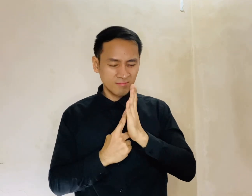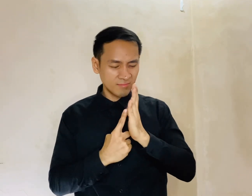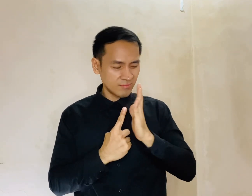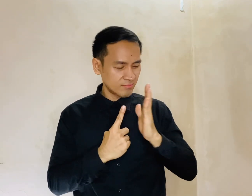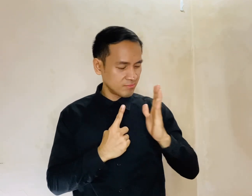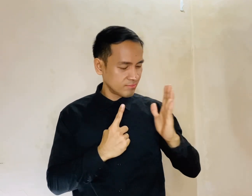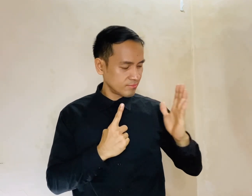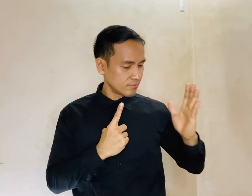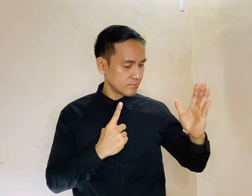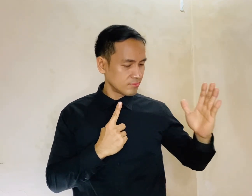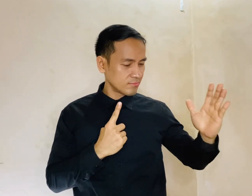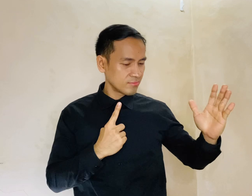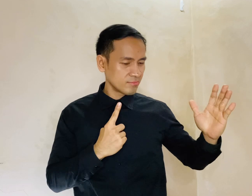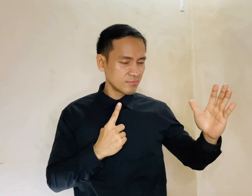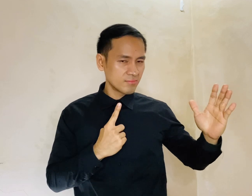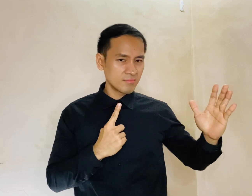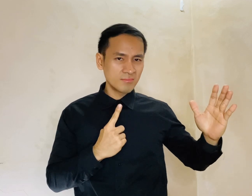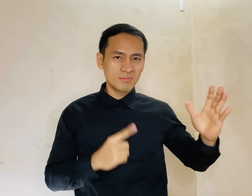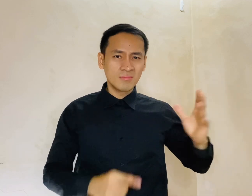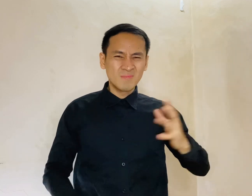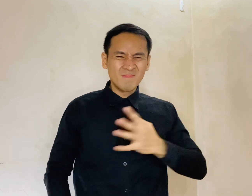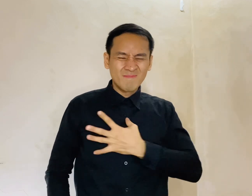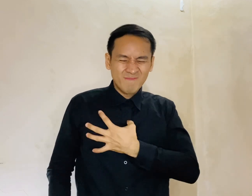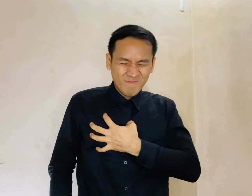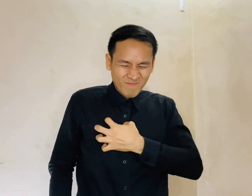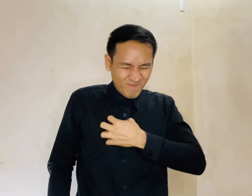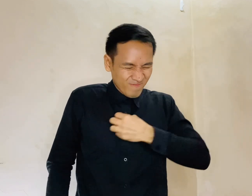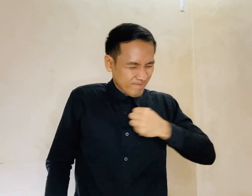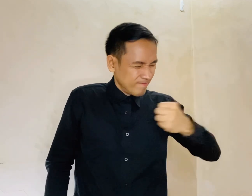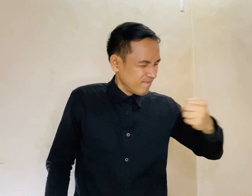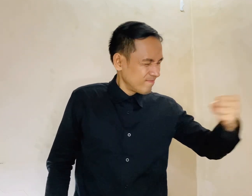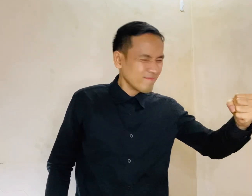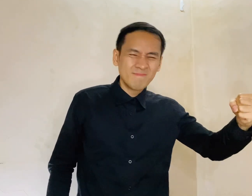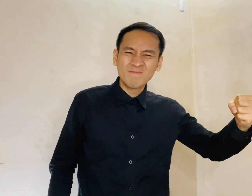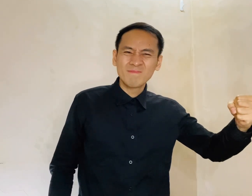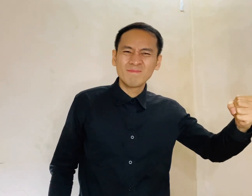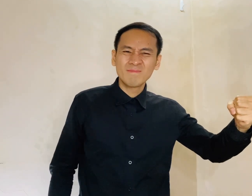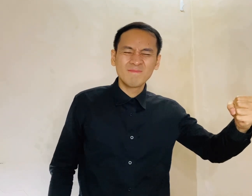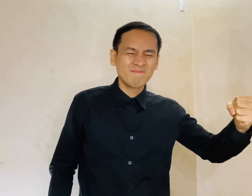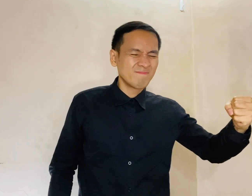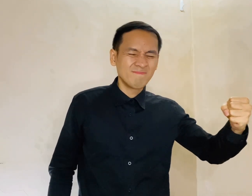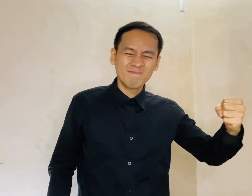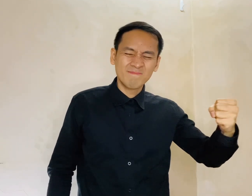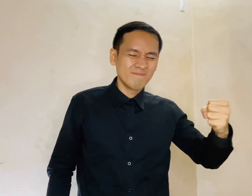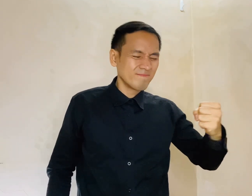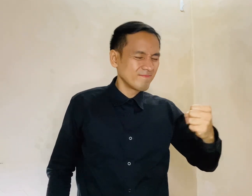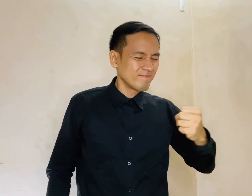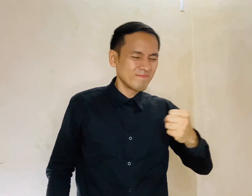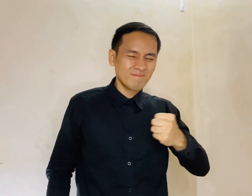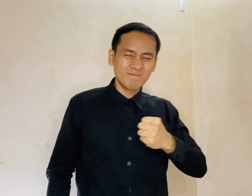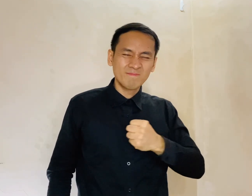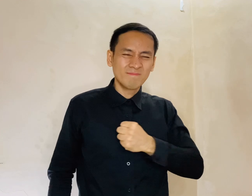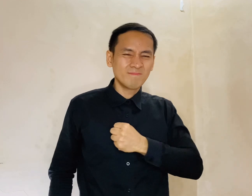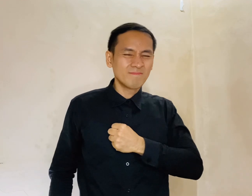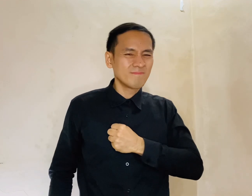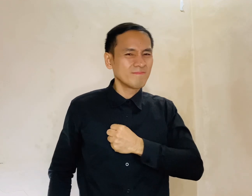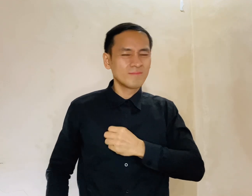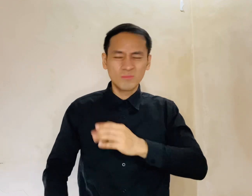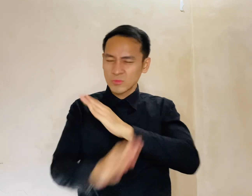you Well, they'll take your soul If you let them Oh yeah, but